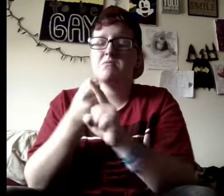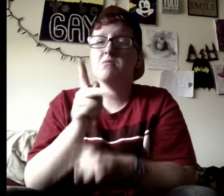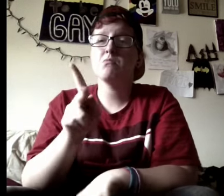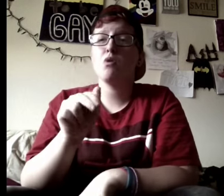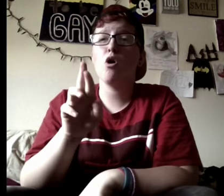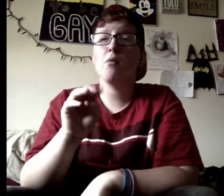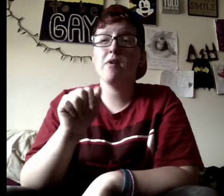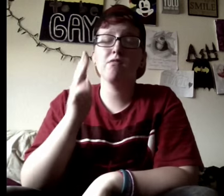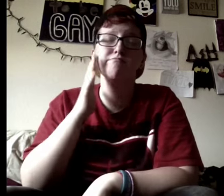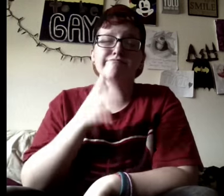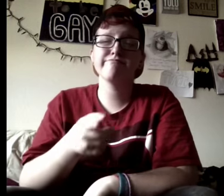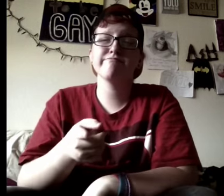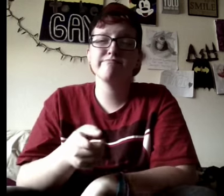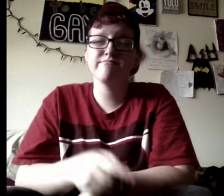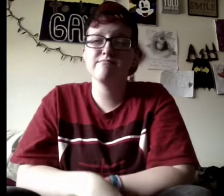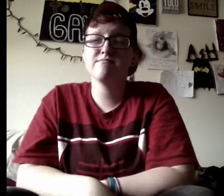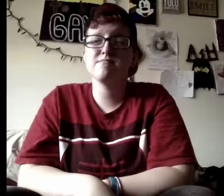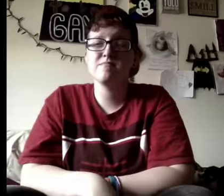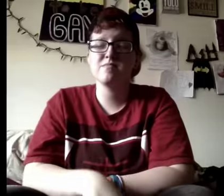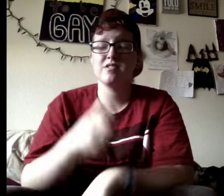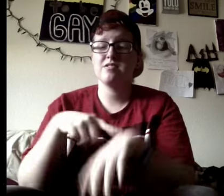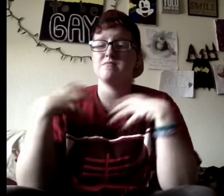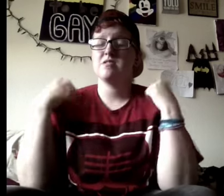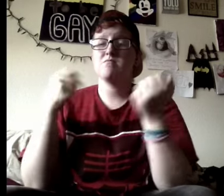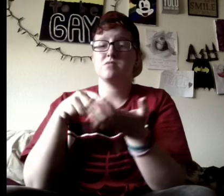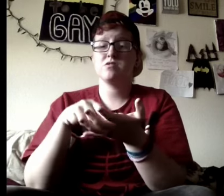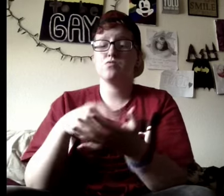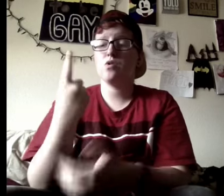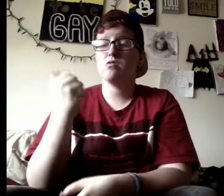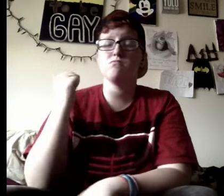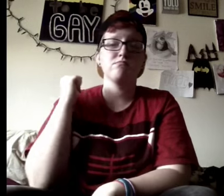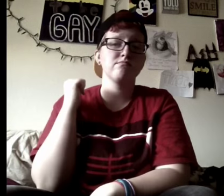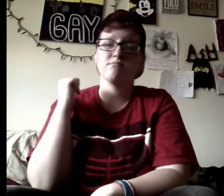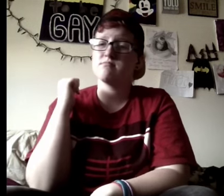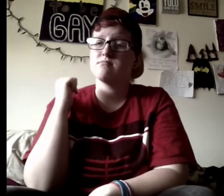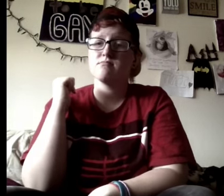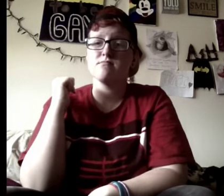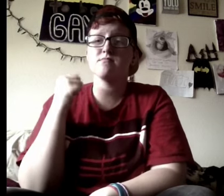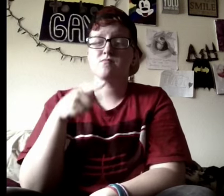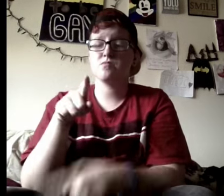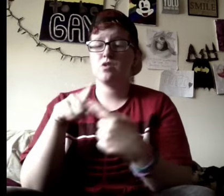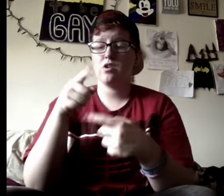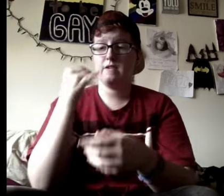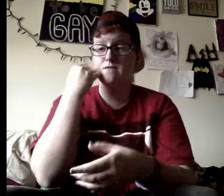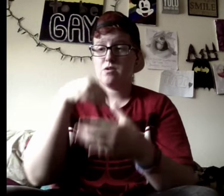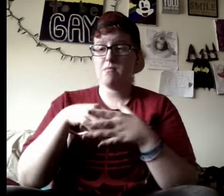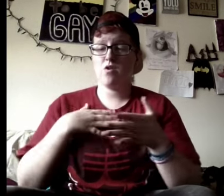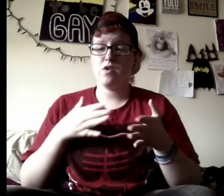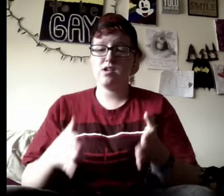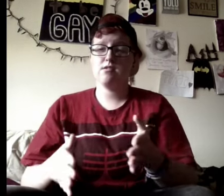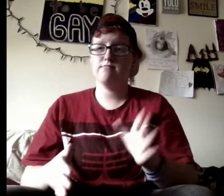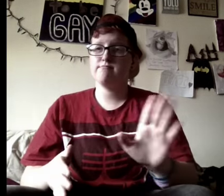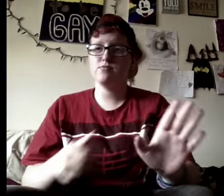catch up to you, and time can heal but this won't, so if you're coming my way, just don't.